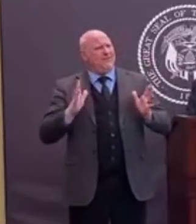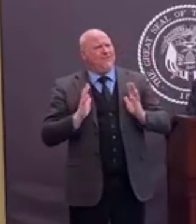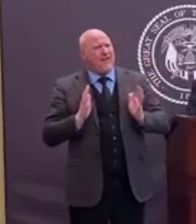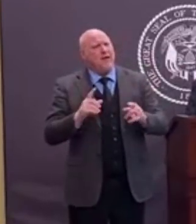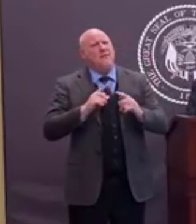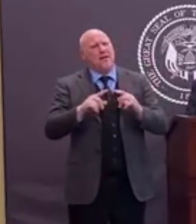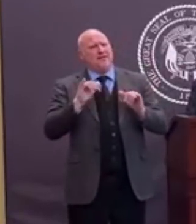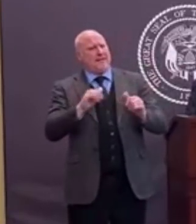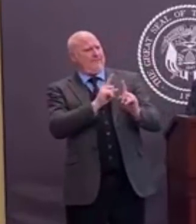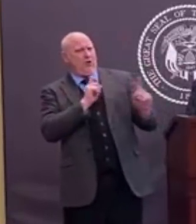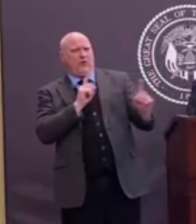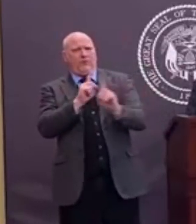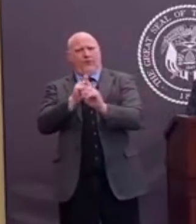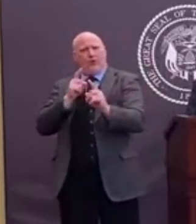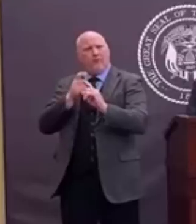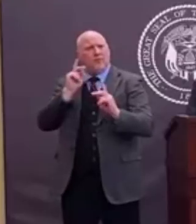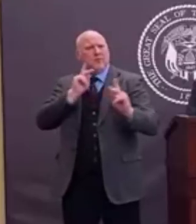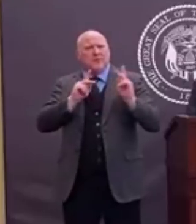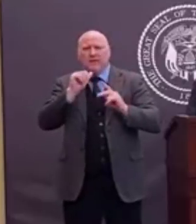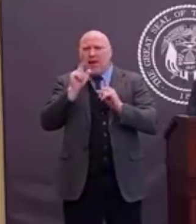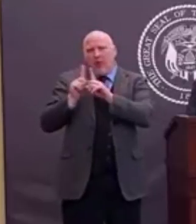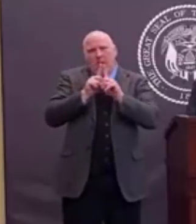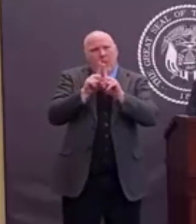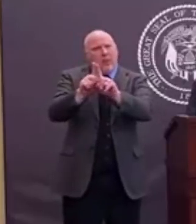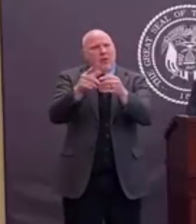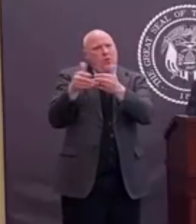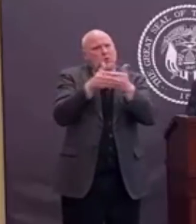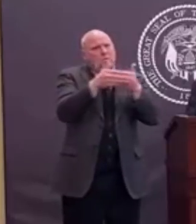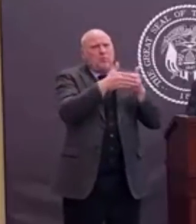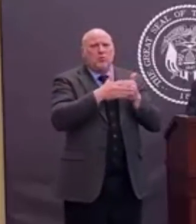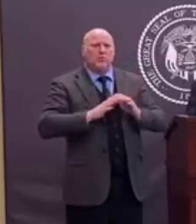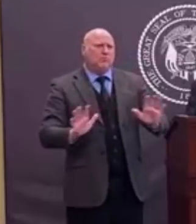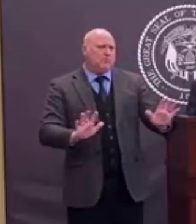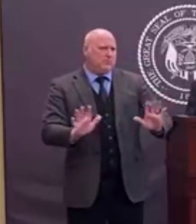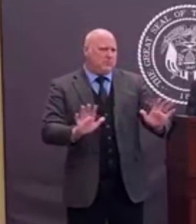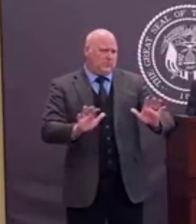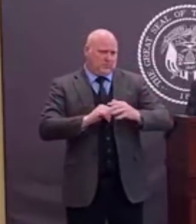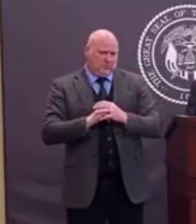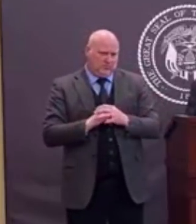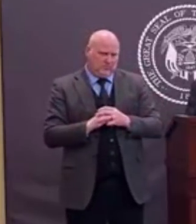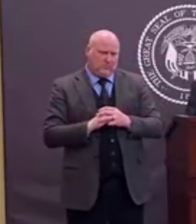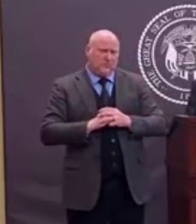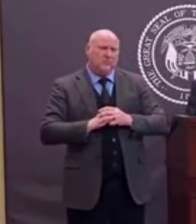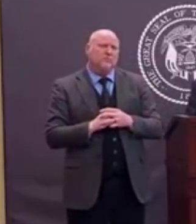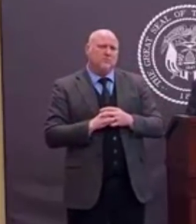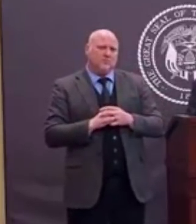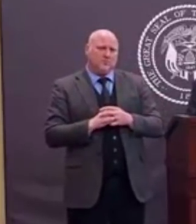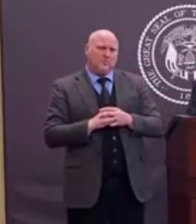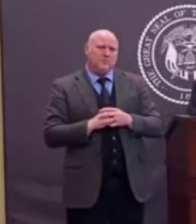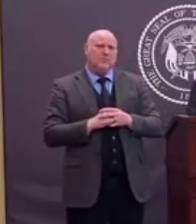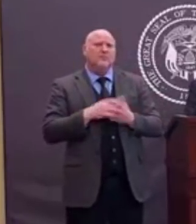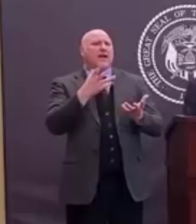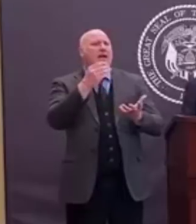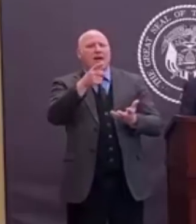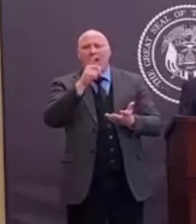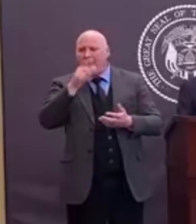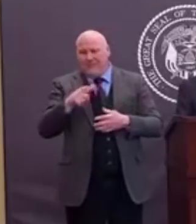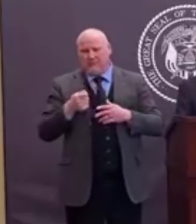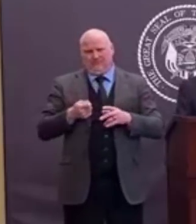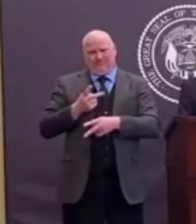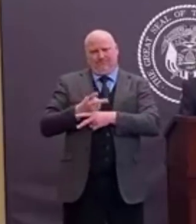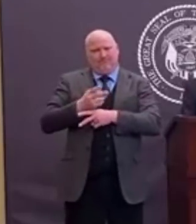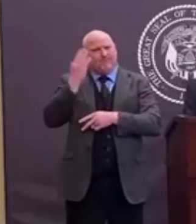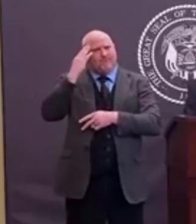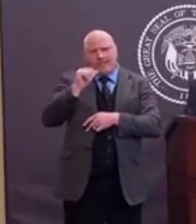your distance of six feet from any other person and without touching any common areas. Do not congregate at